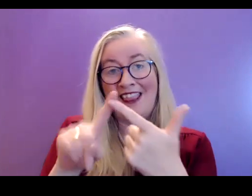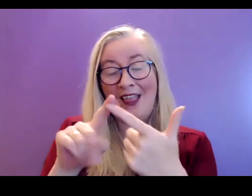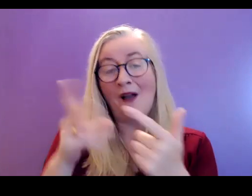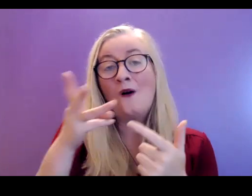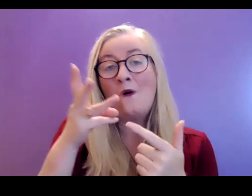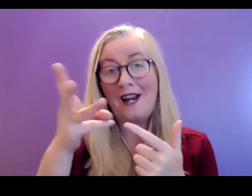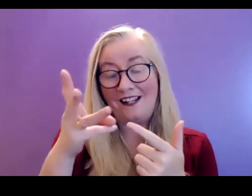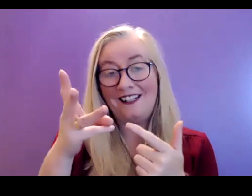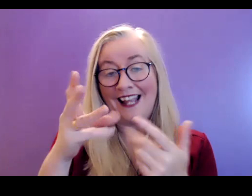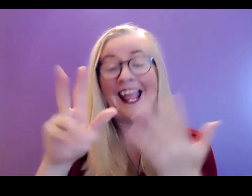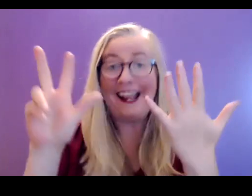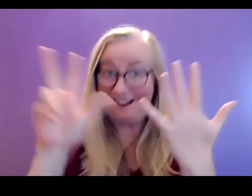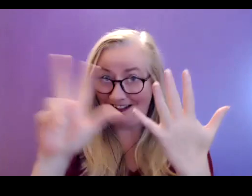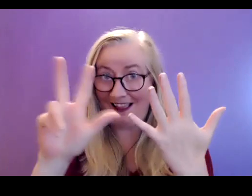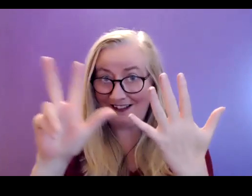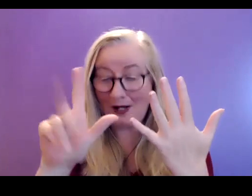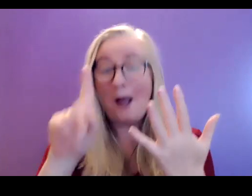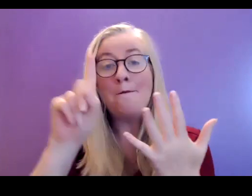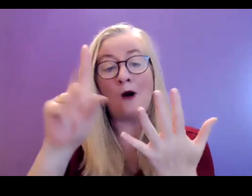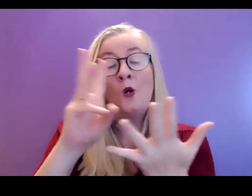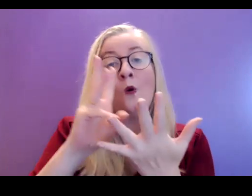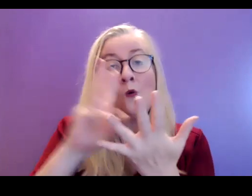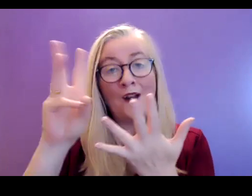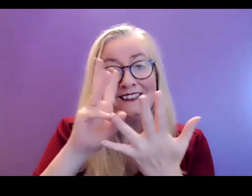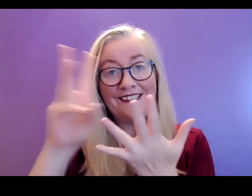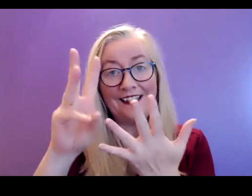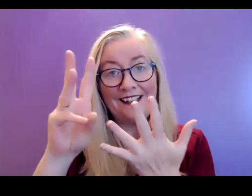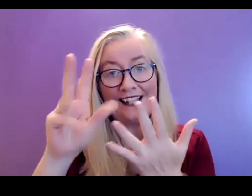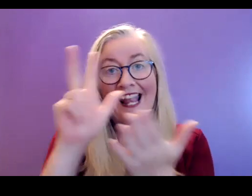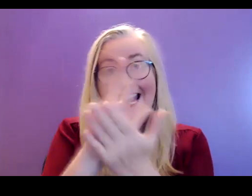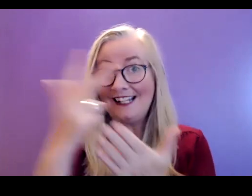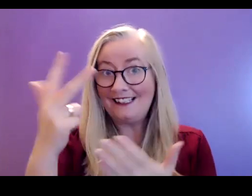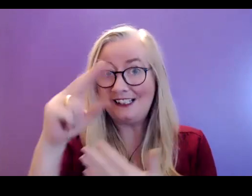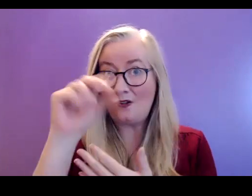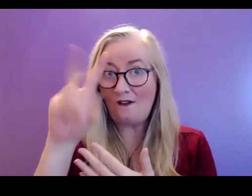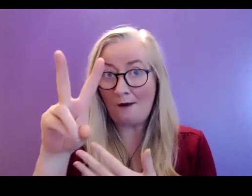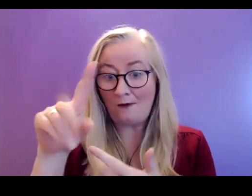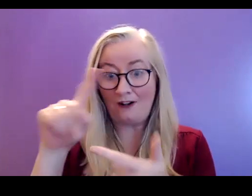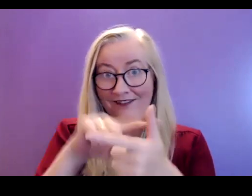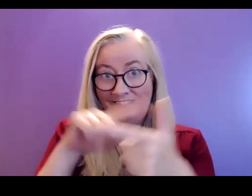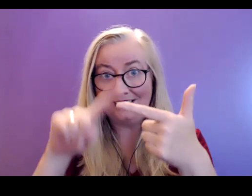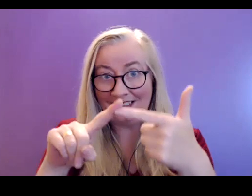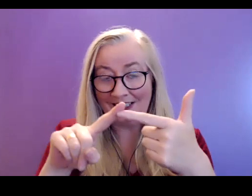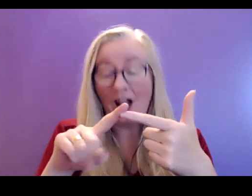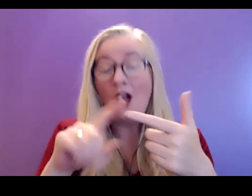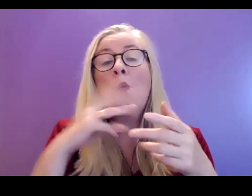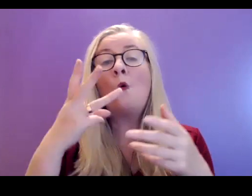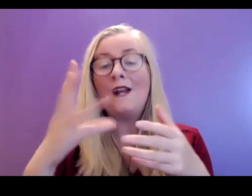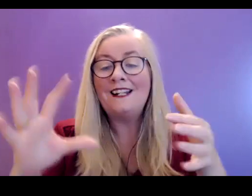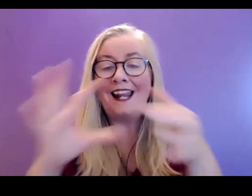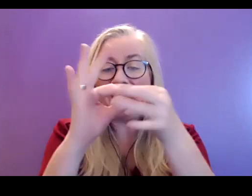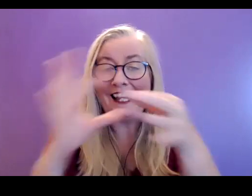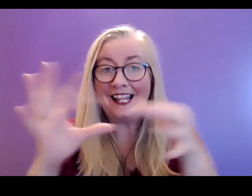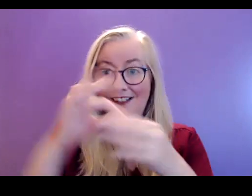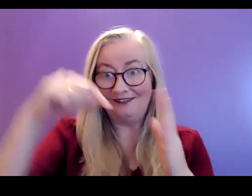be also at 8 p.m. but on Wednesday the 18th of November. The links will be below in